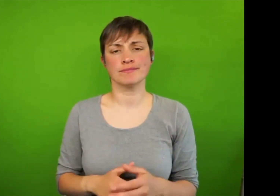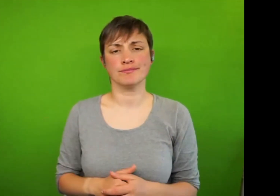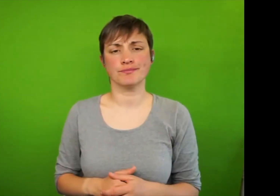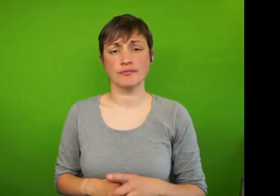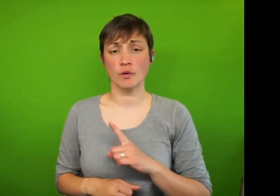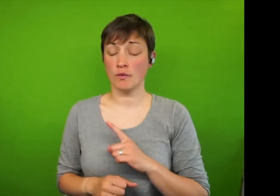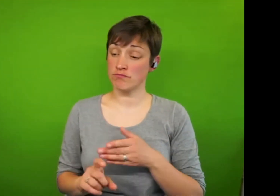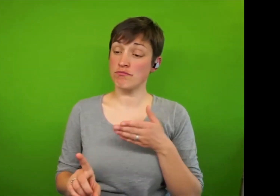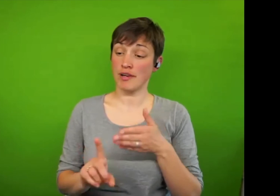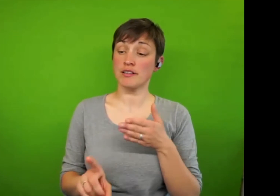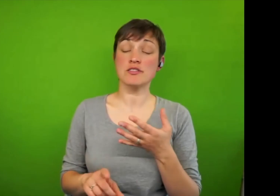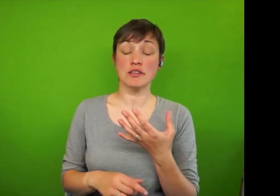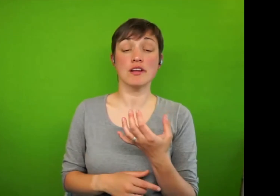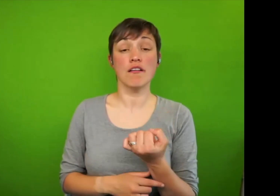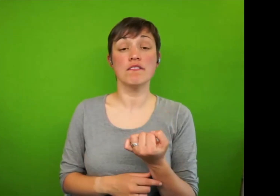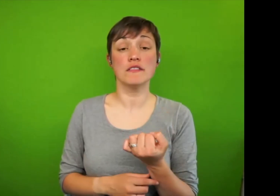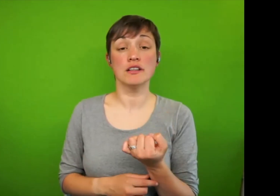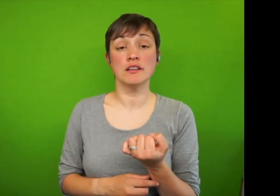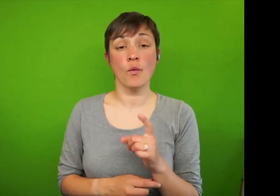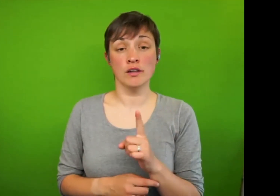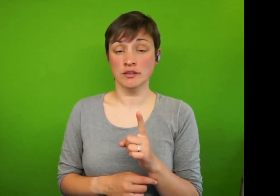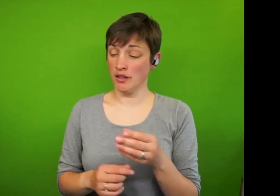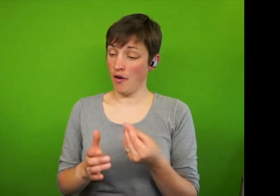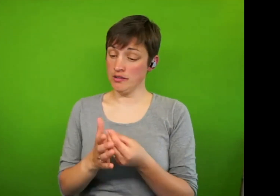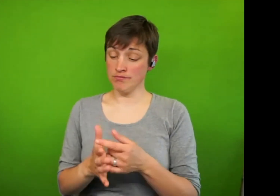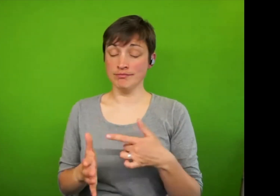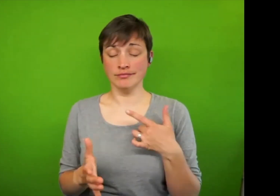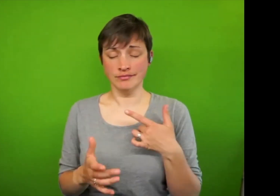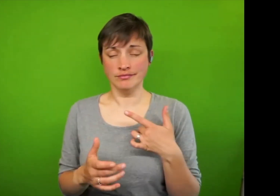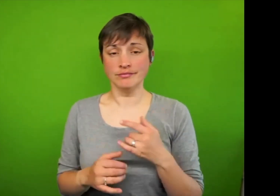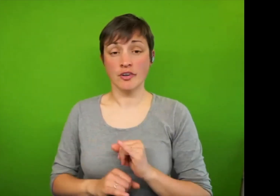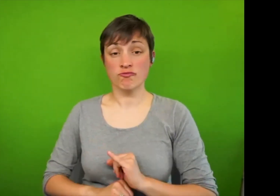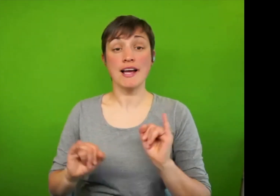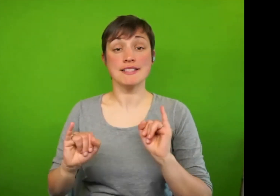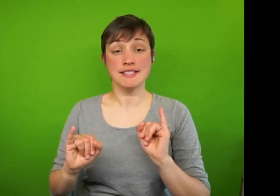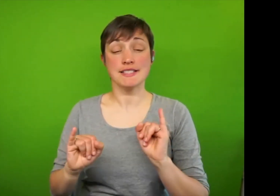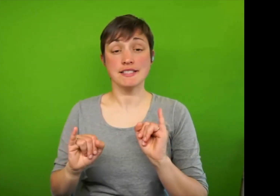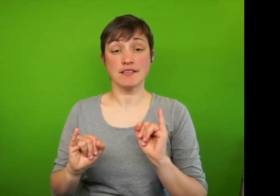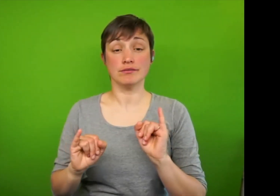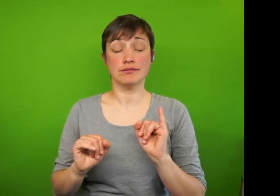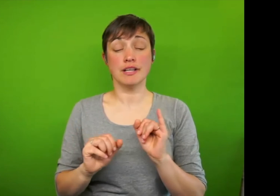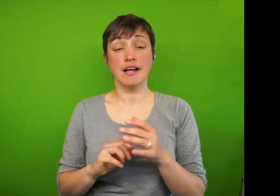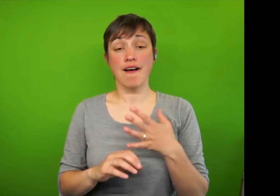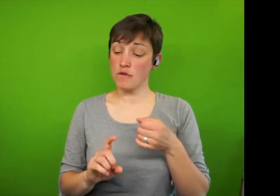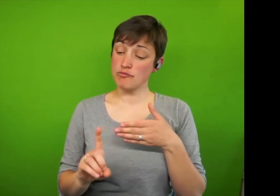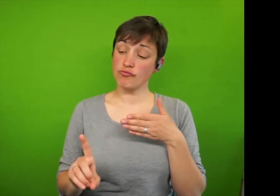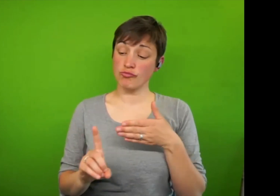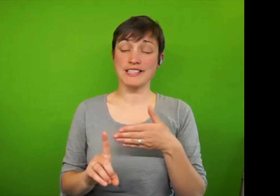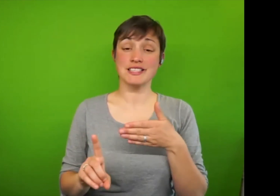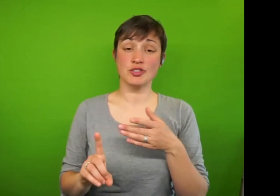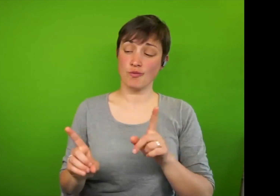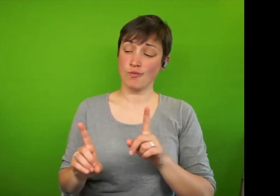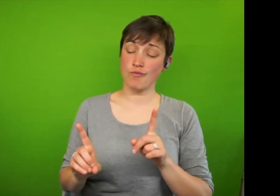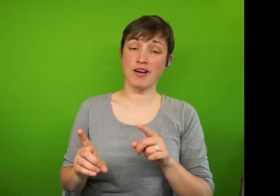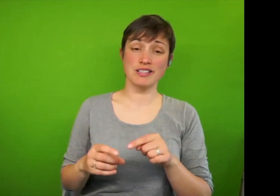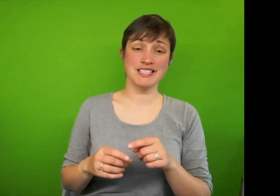I mean, and particularly now with the costs of living crisis, it's just, there is a recognition of the terrible